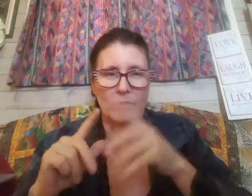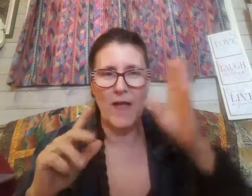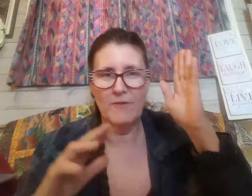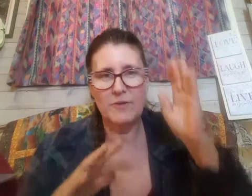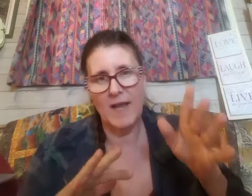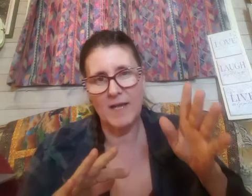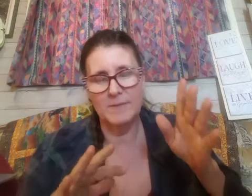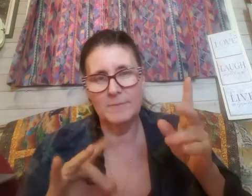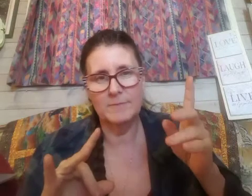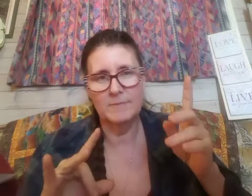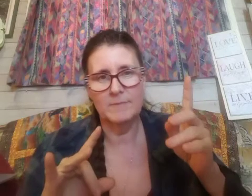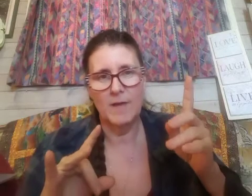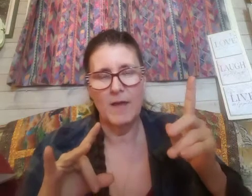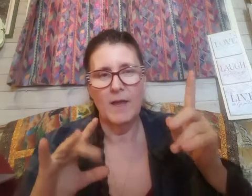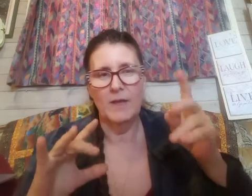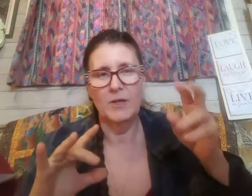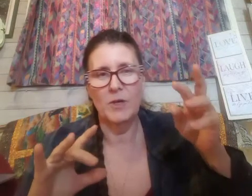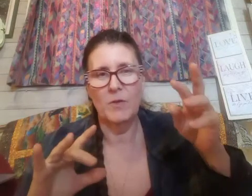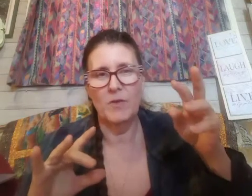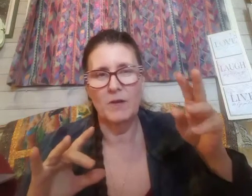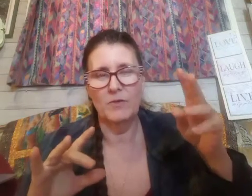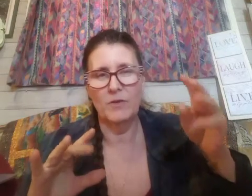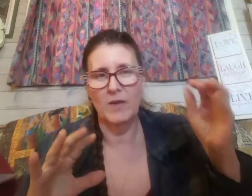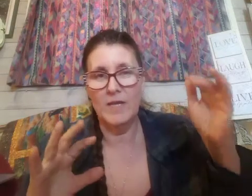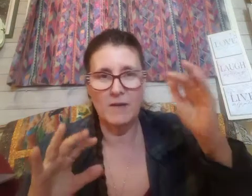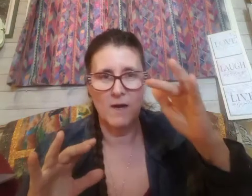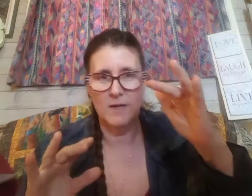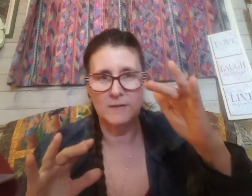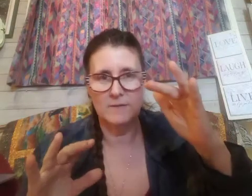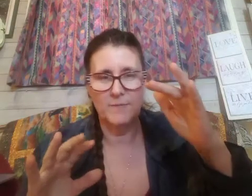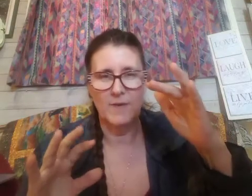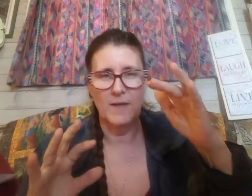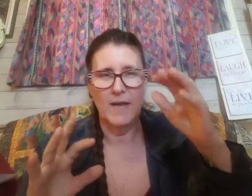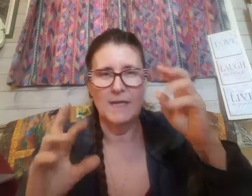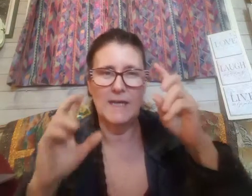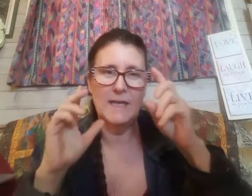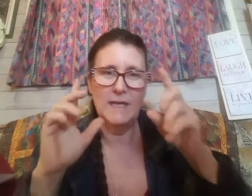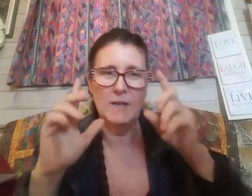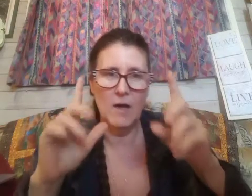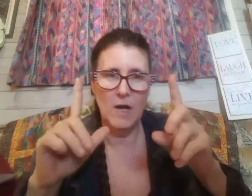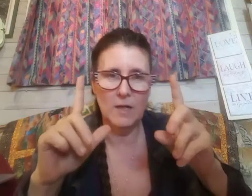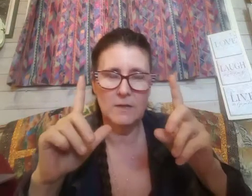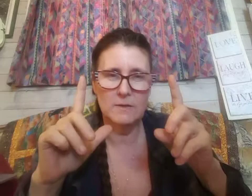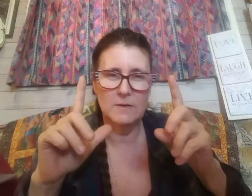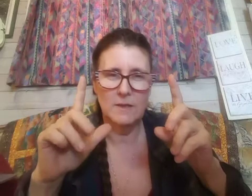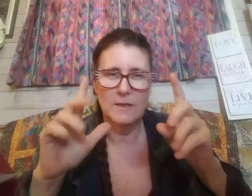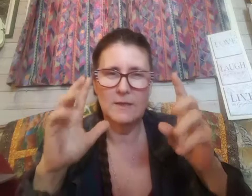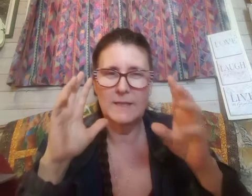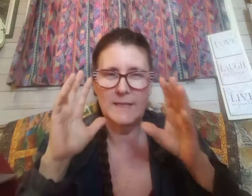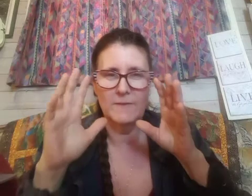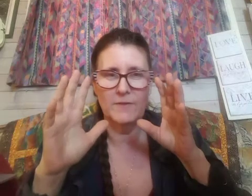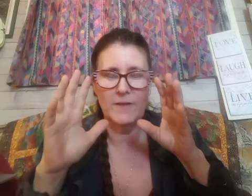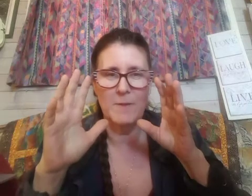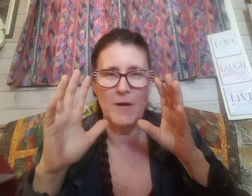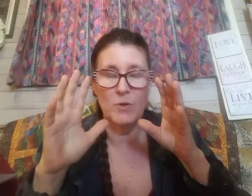so after Adam you know there is the Enoch and Enoch lived about